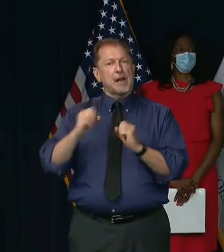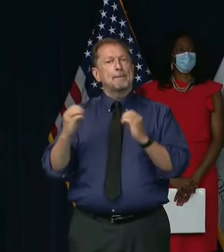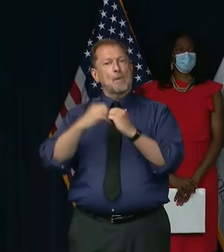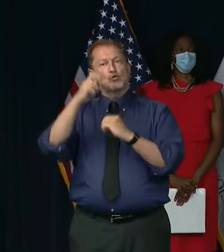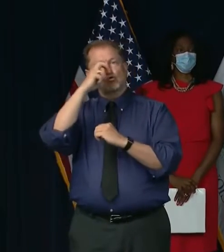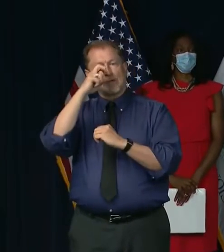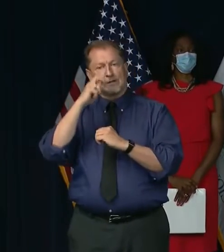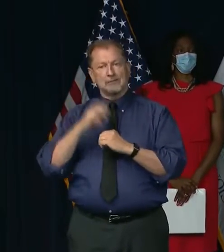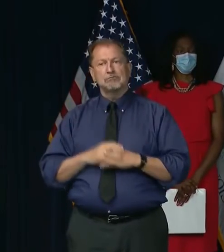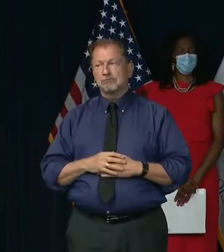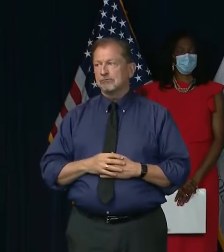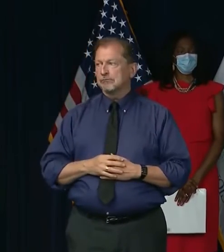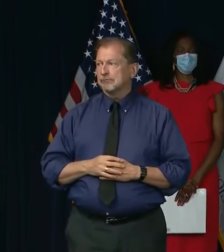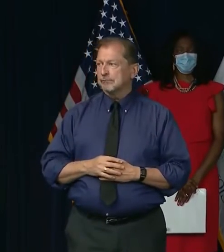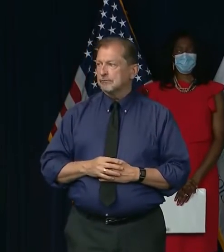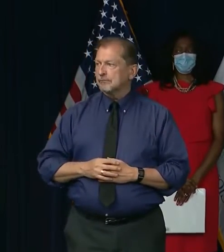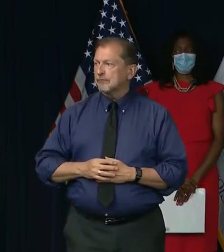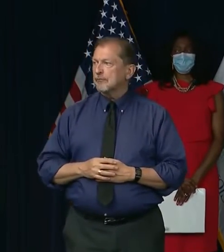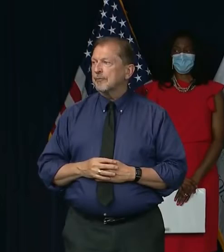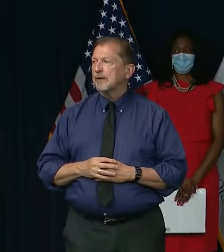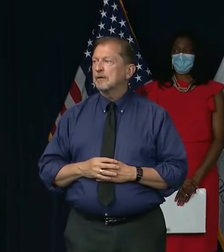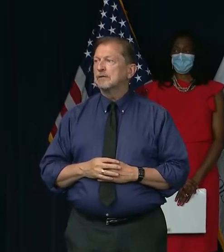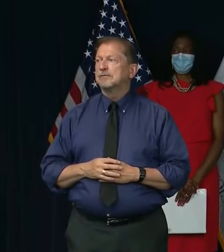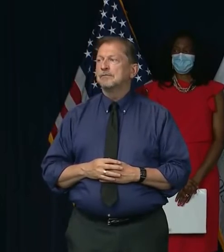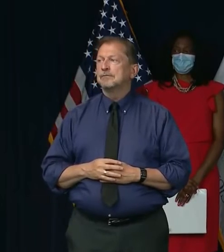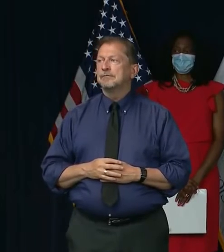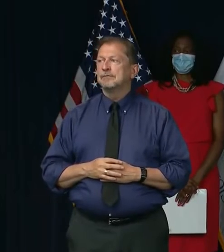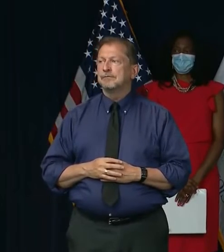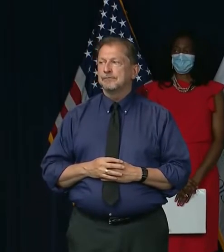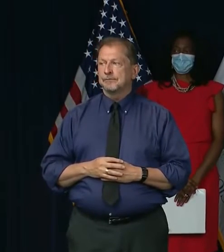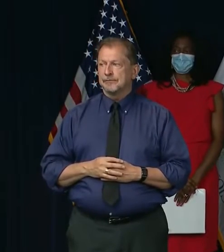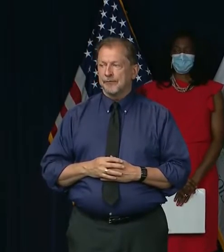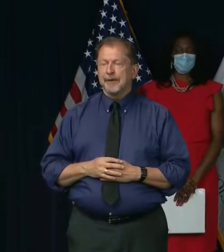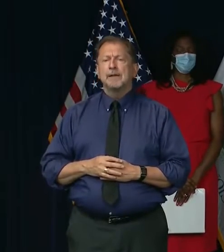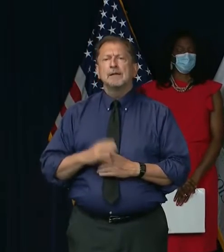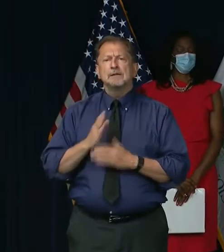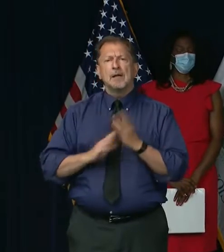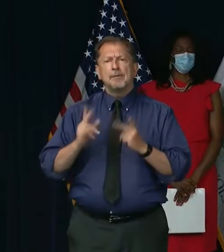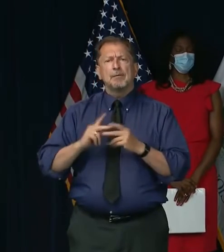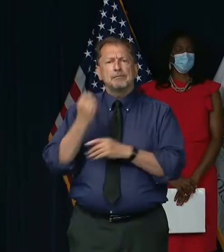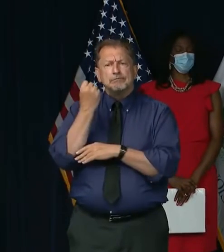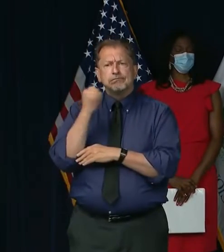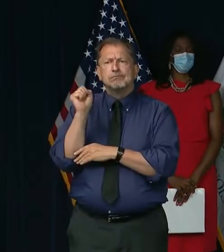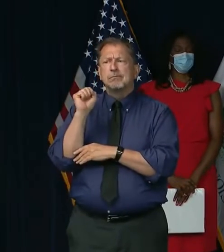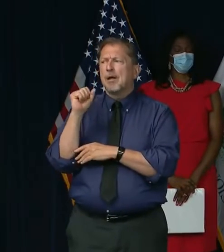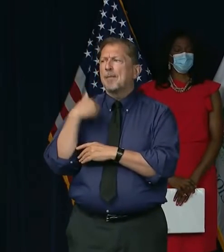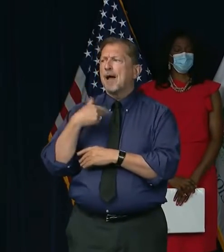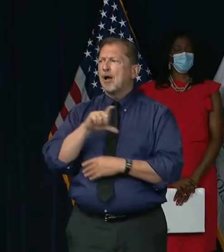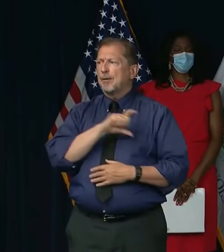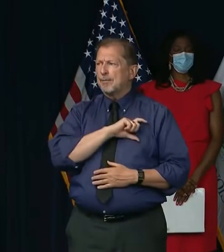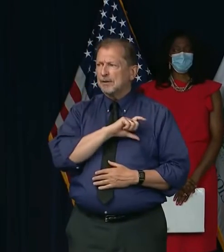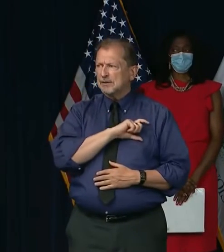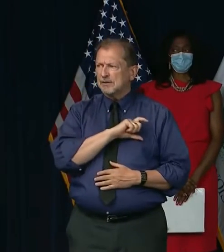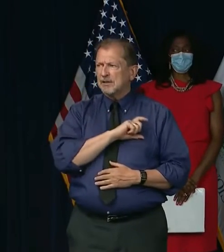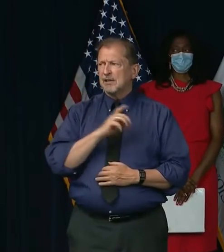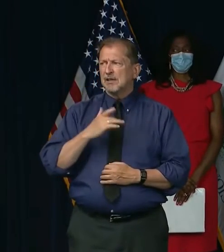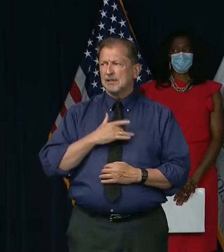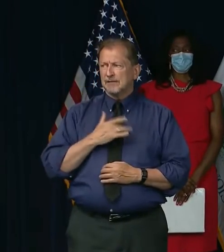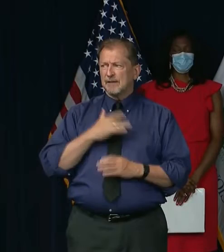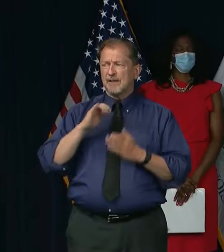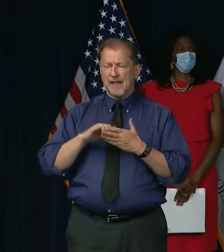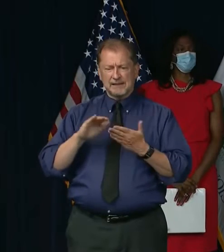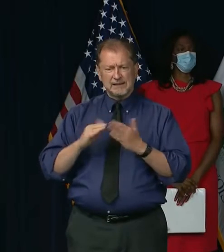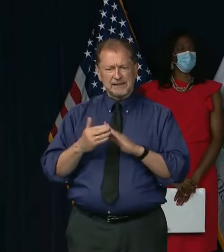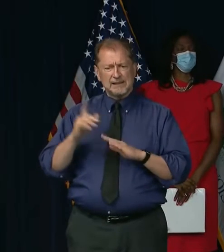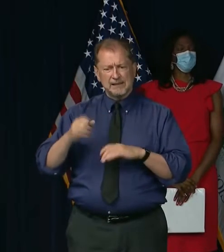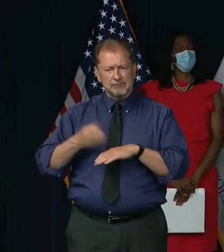across the state. And a second question from Kelly. Amid protests over police brutality and gun violence in Chicago, do you think the city needs police reforms? I know